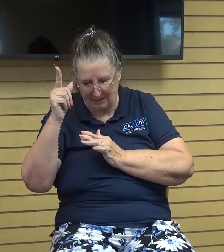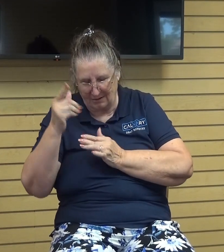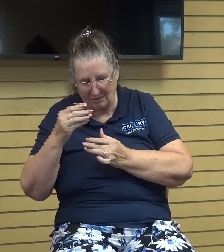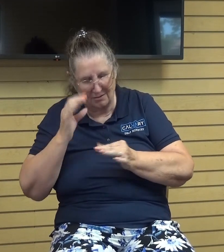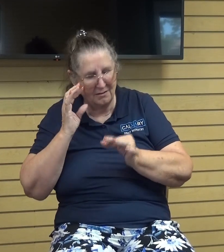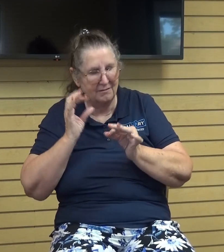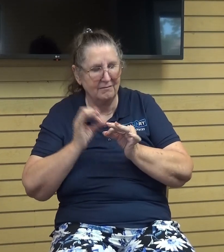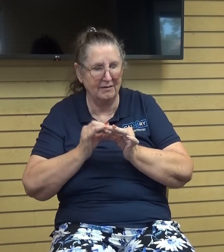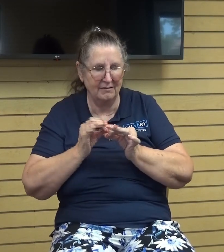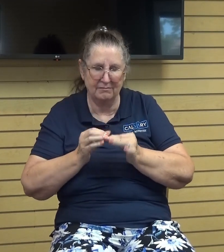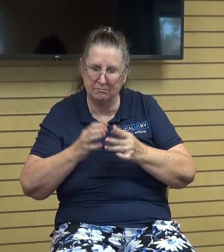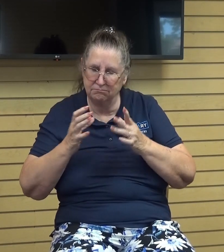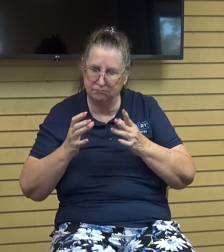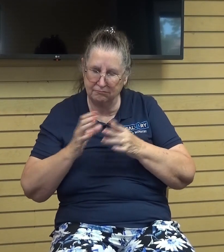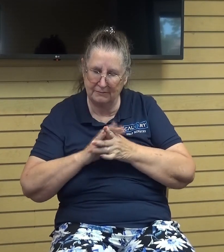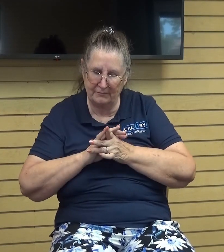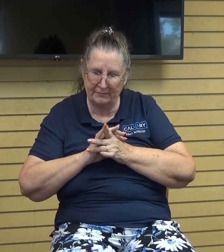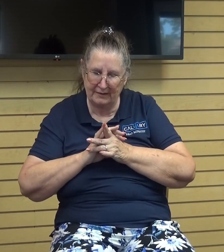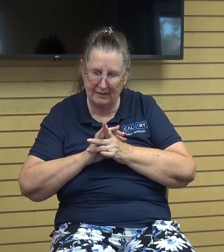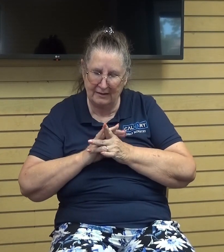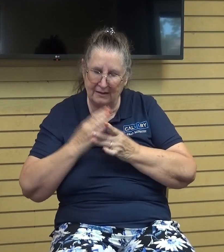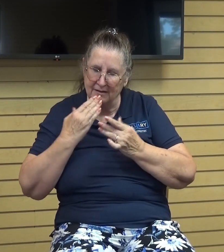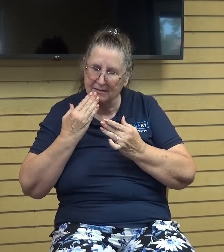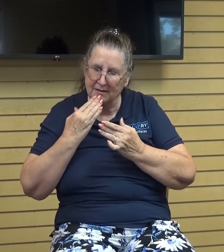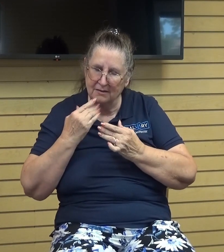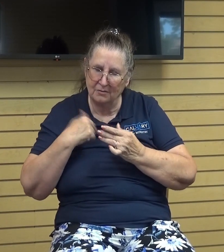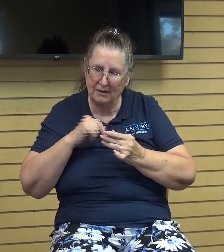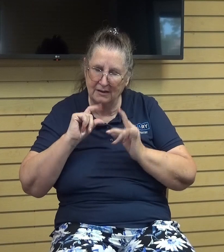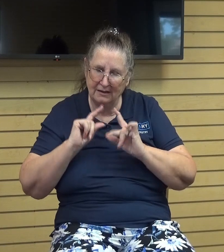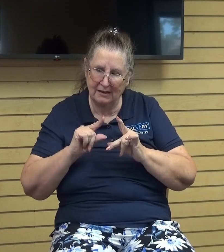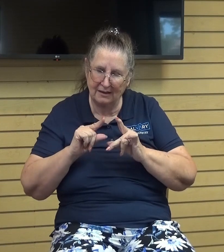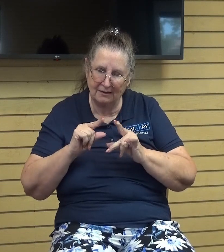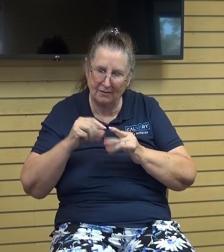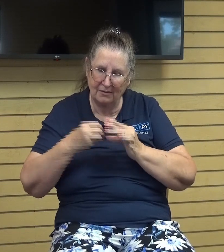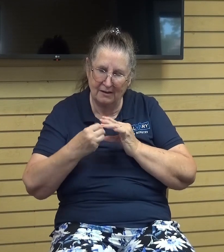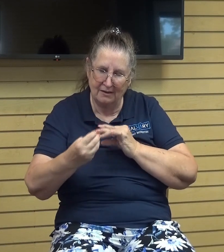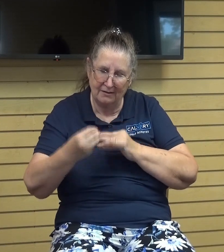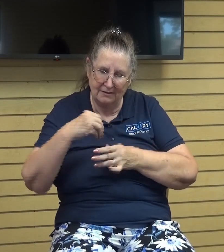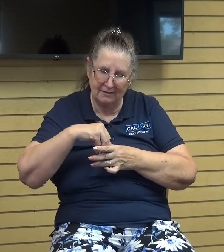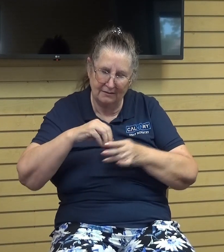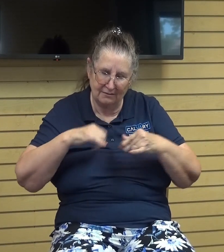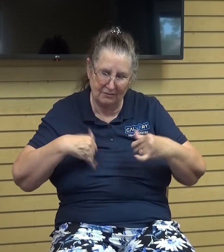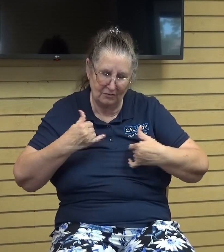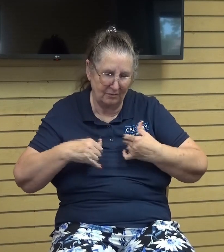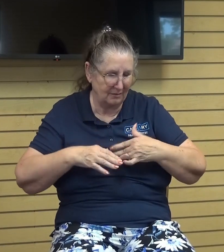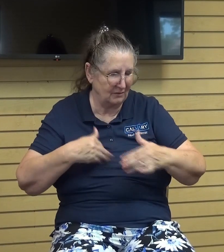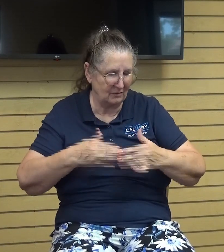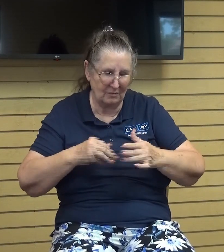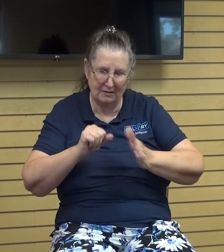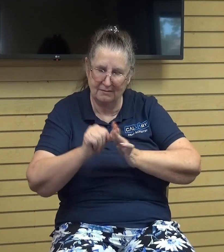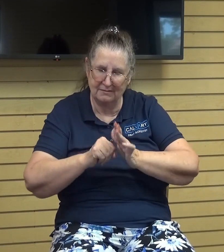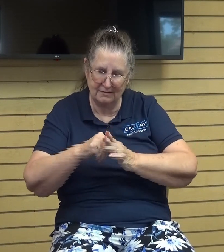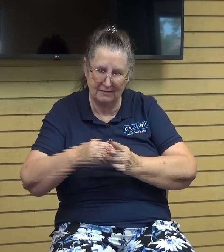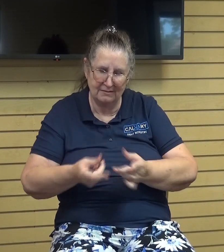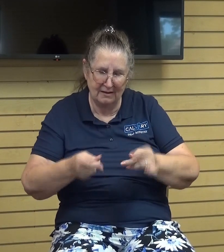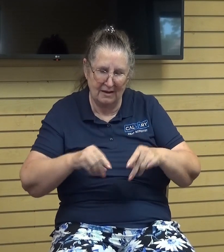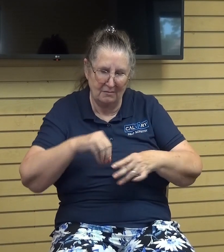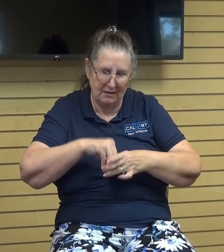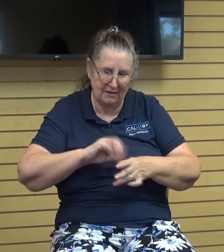lord i thank you that we can go out and enjoy no matter what season we're in lord it looks different in everybody's